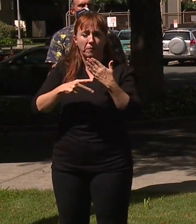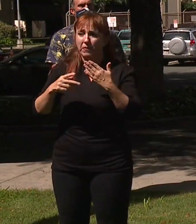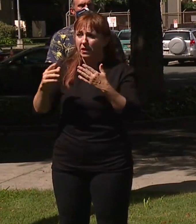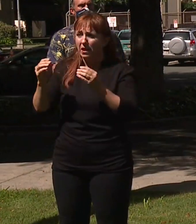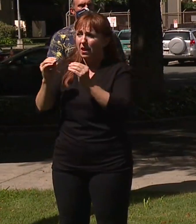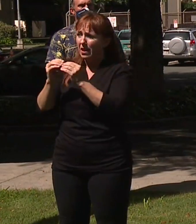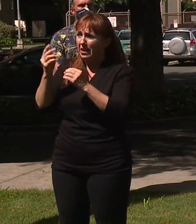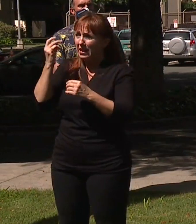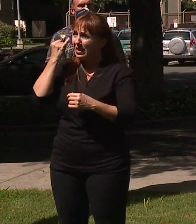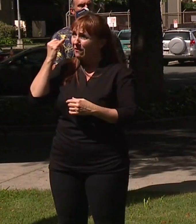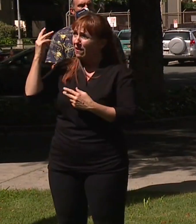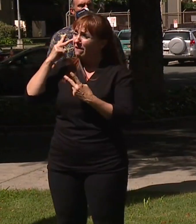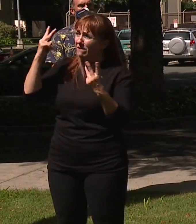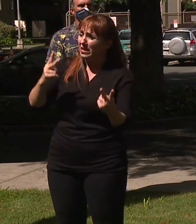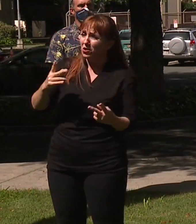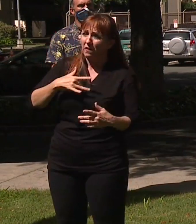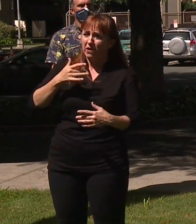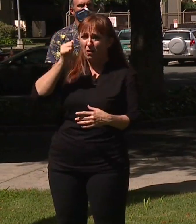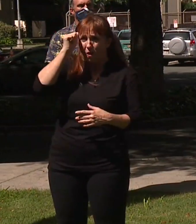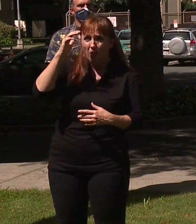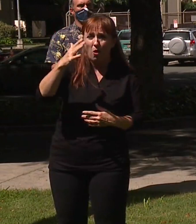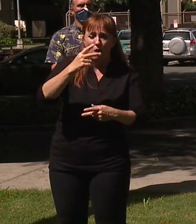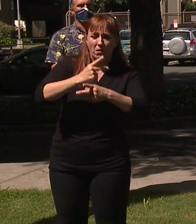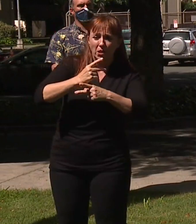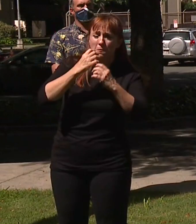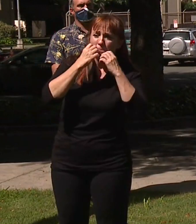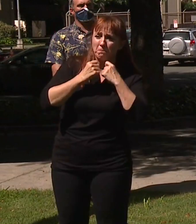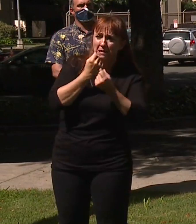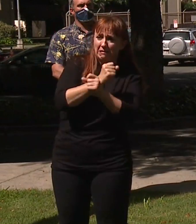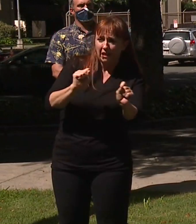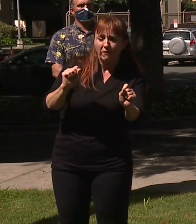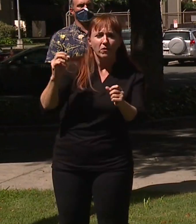people back if they feel that that aloha and that malama kind of spirit.